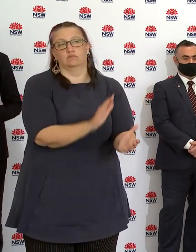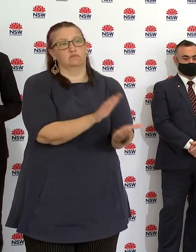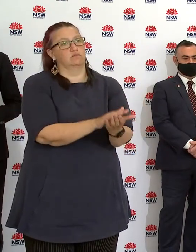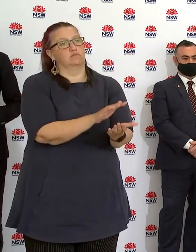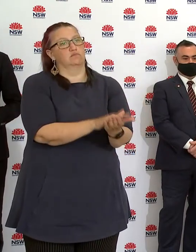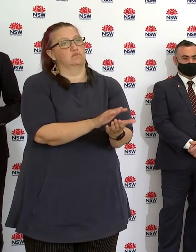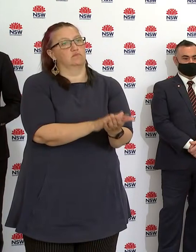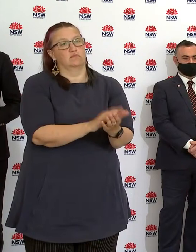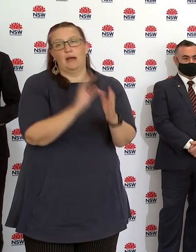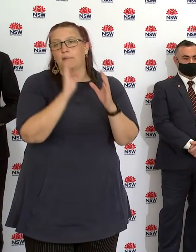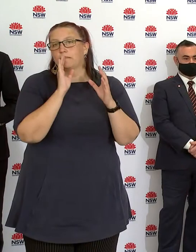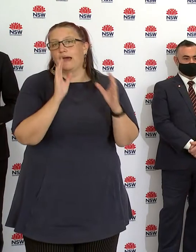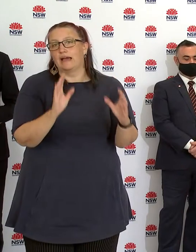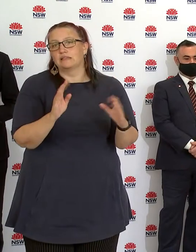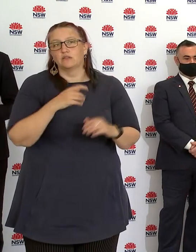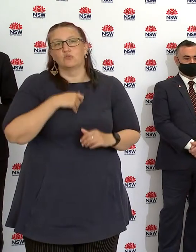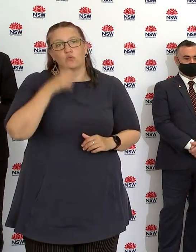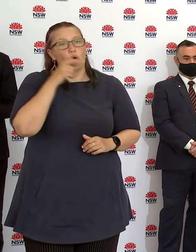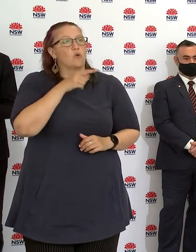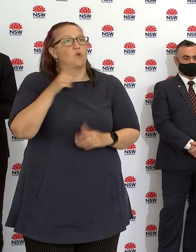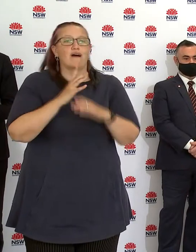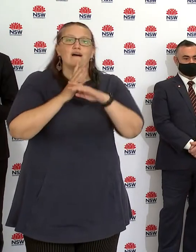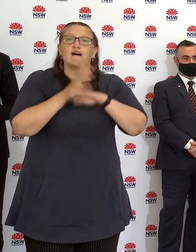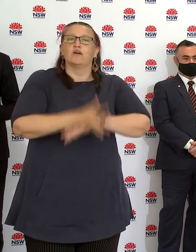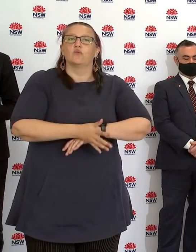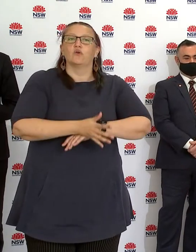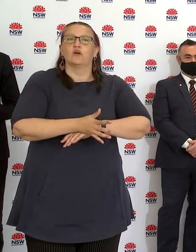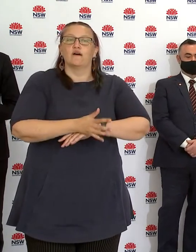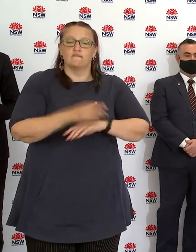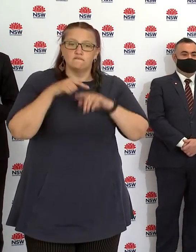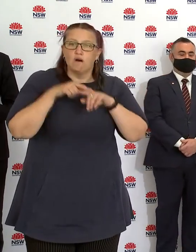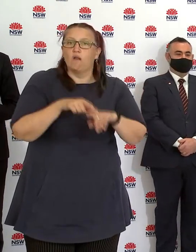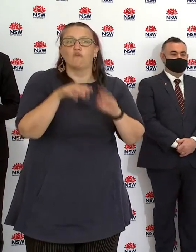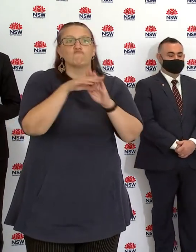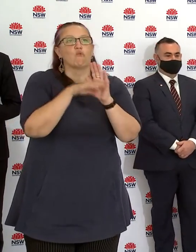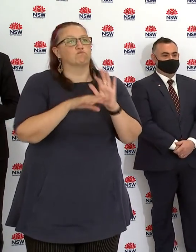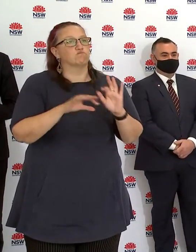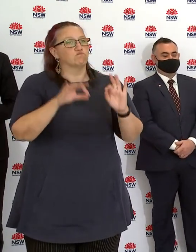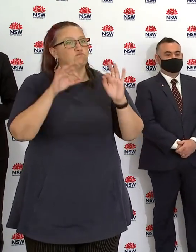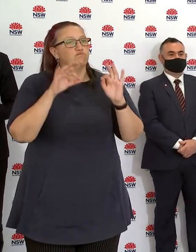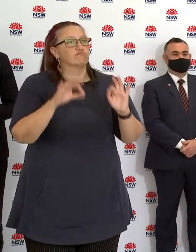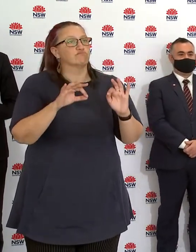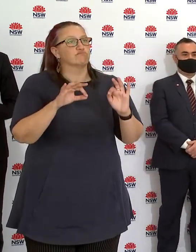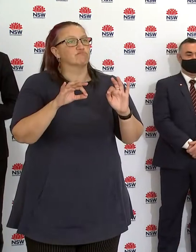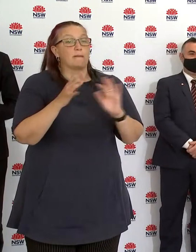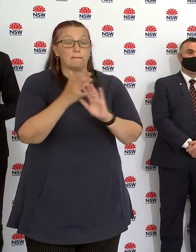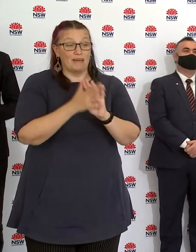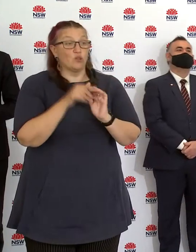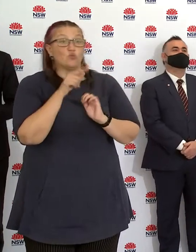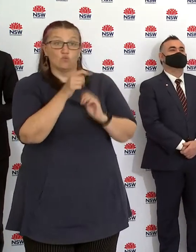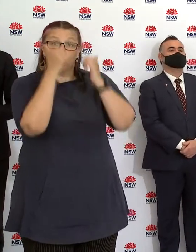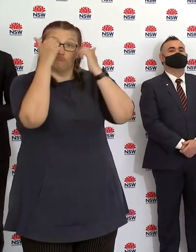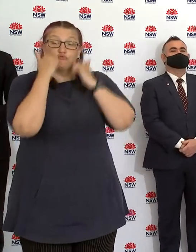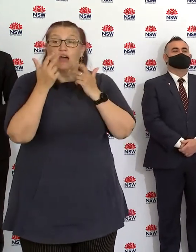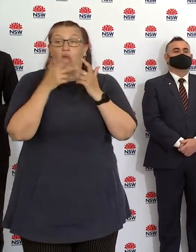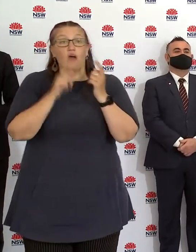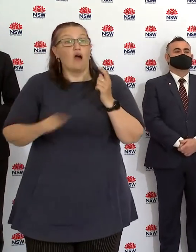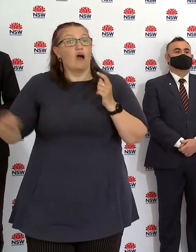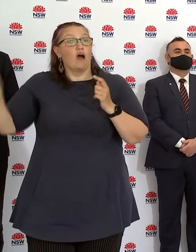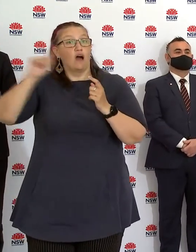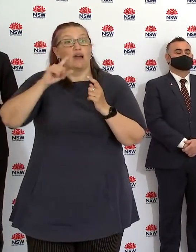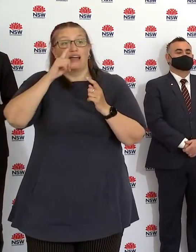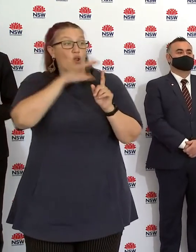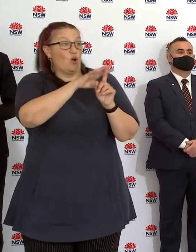of opportunities that we know can also exist in other parts of Sydney that are now going through a higher number of cases. So